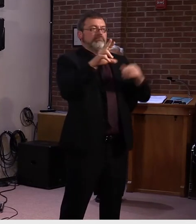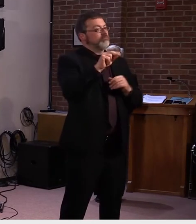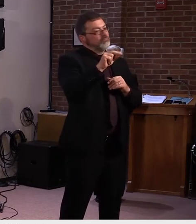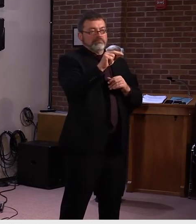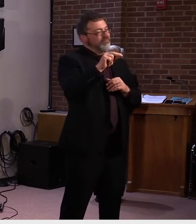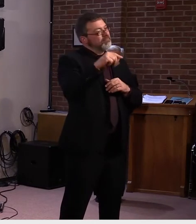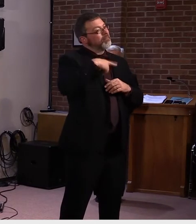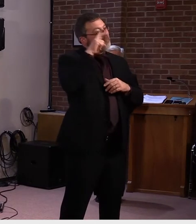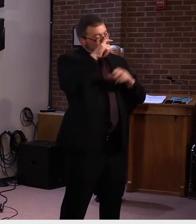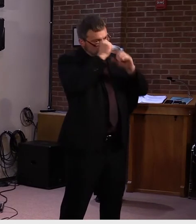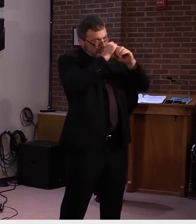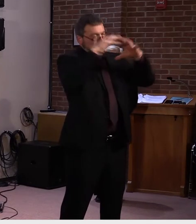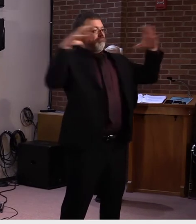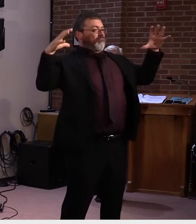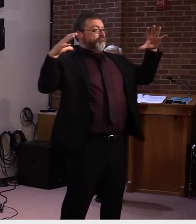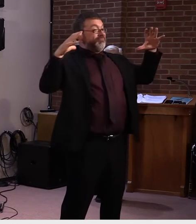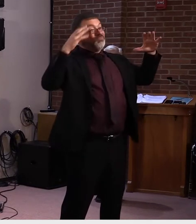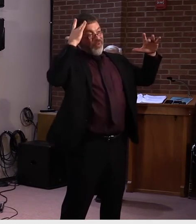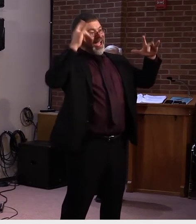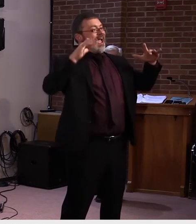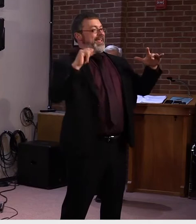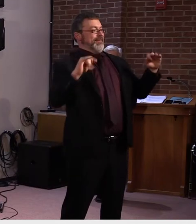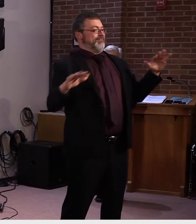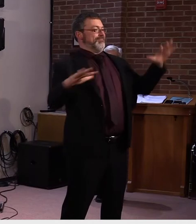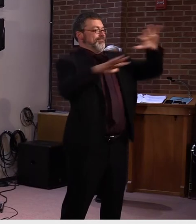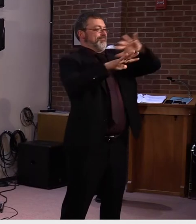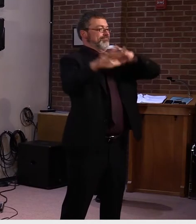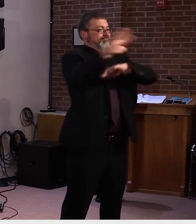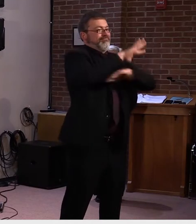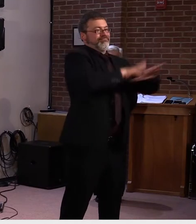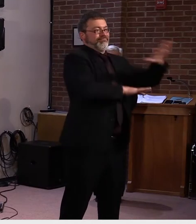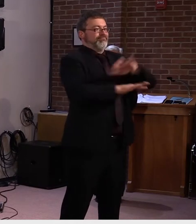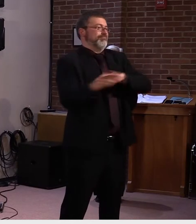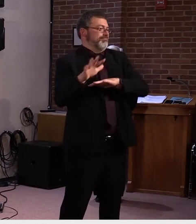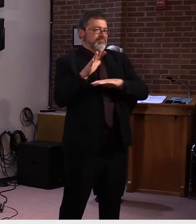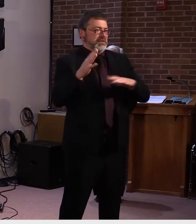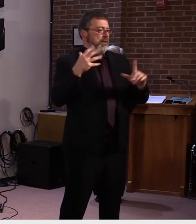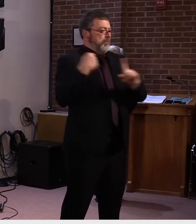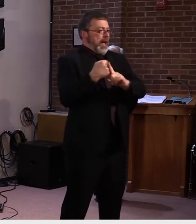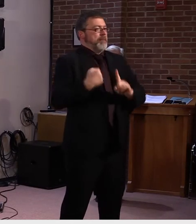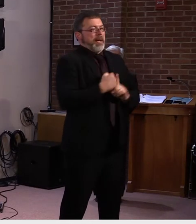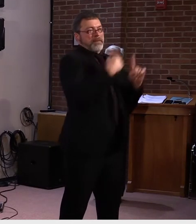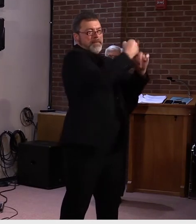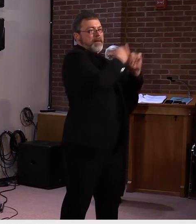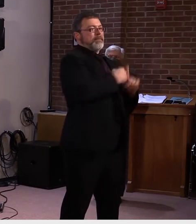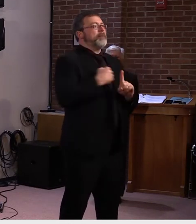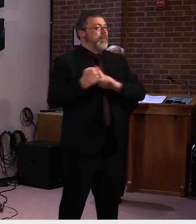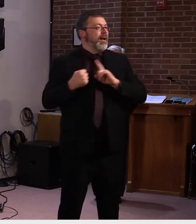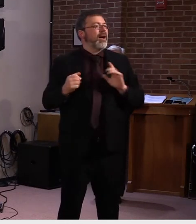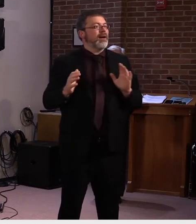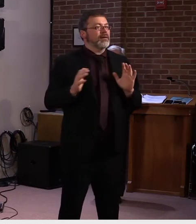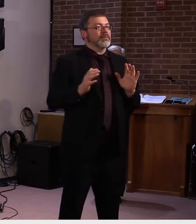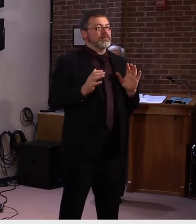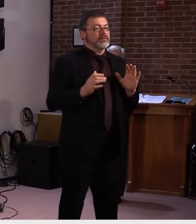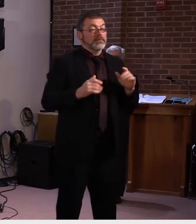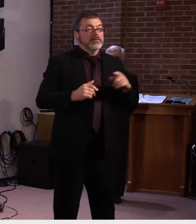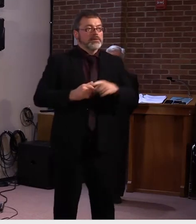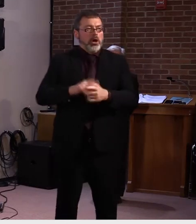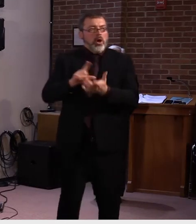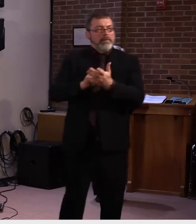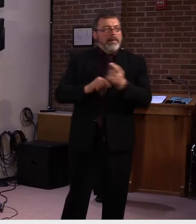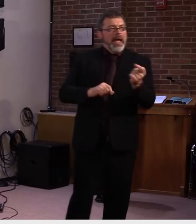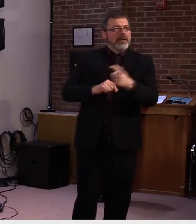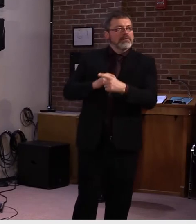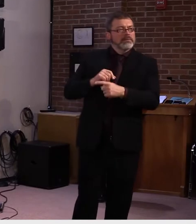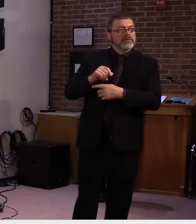isolation. Um, are you watching the death rate for all these cases? We always hear a lot about cases, but the death